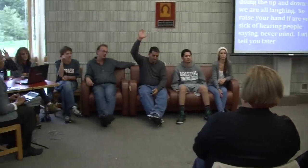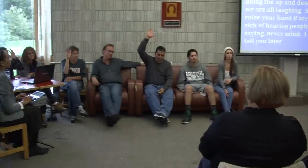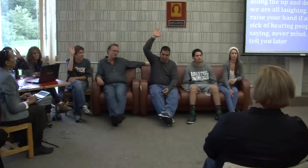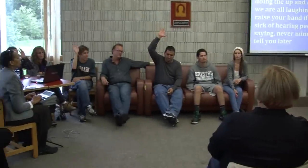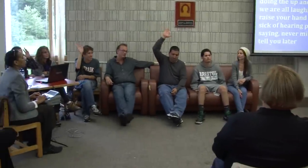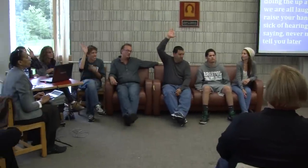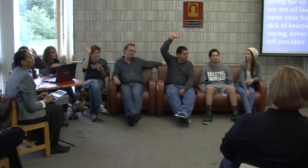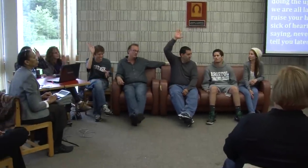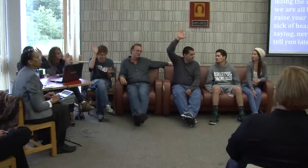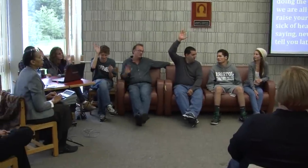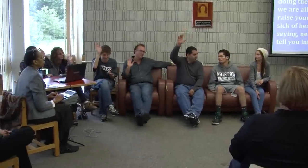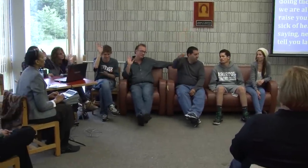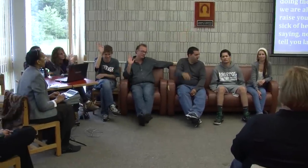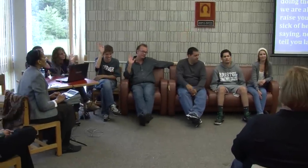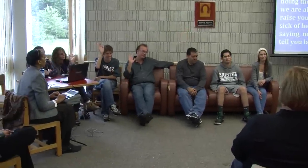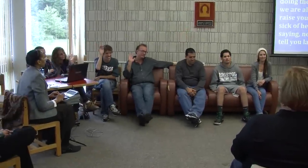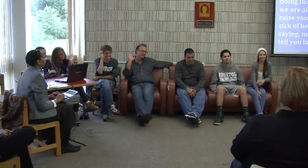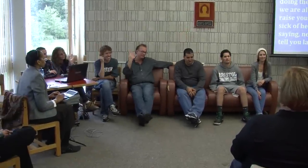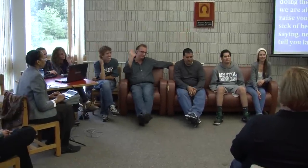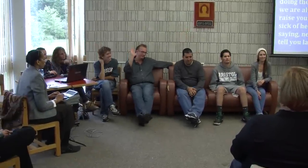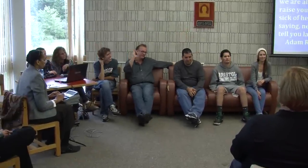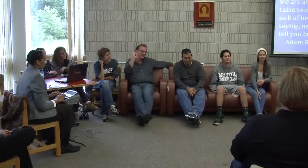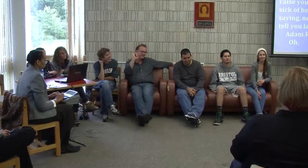Oh, I'm sick of it. Yep. Has that happened?